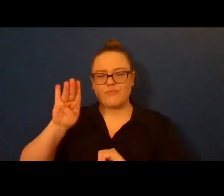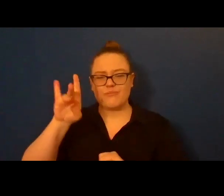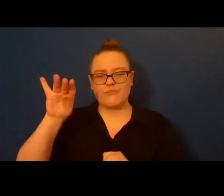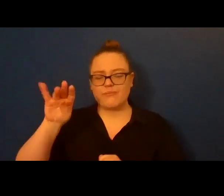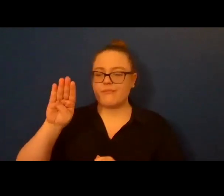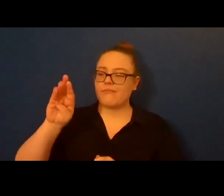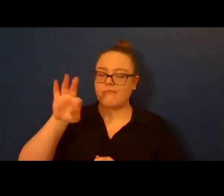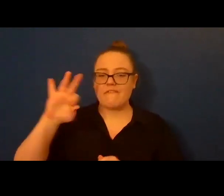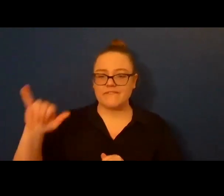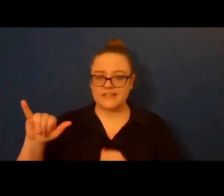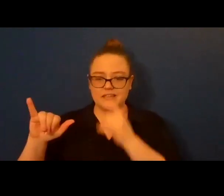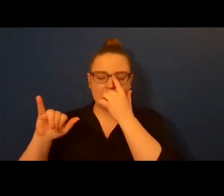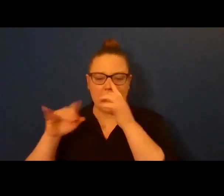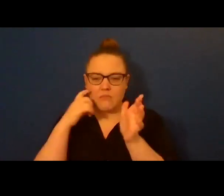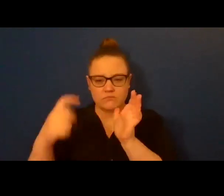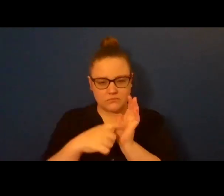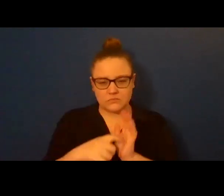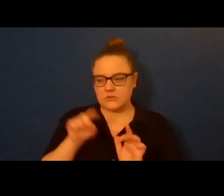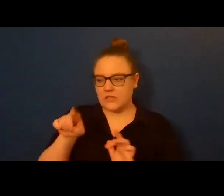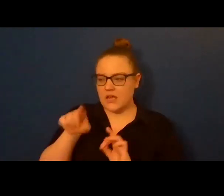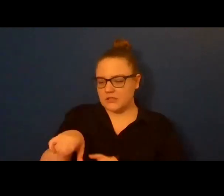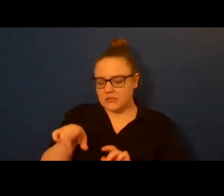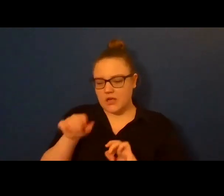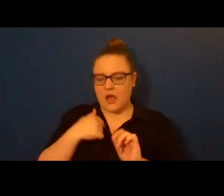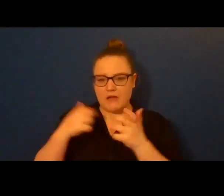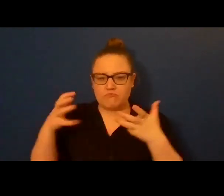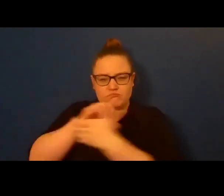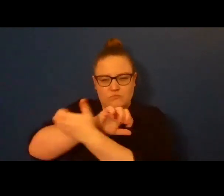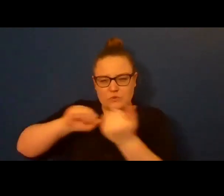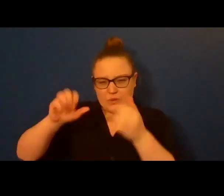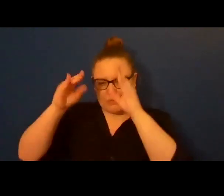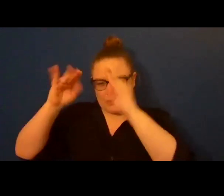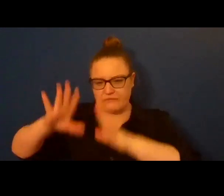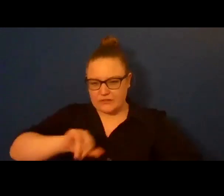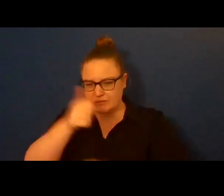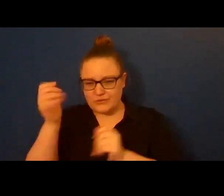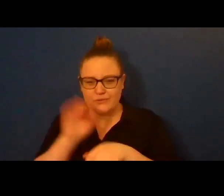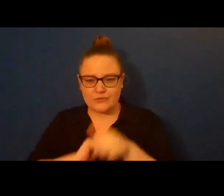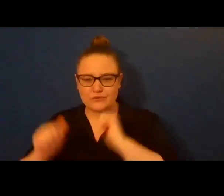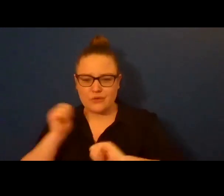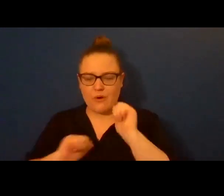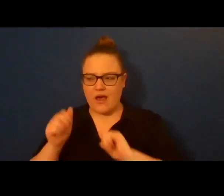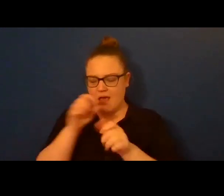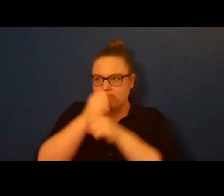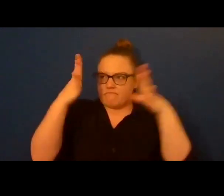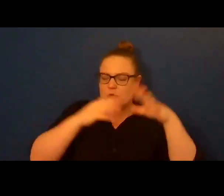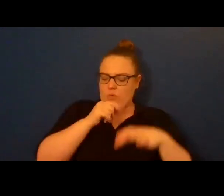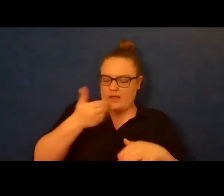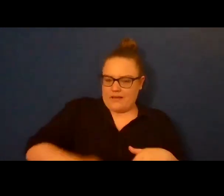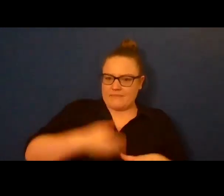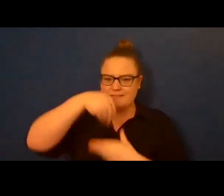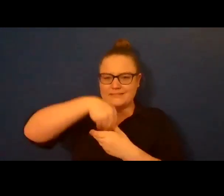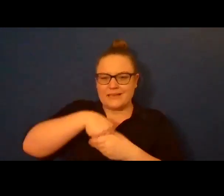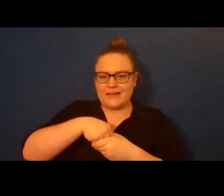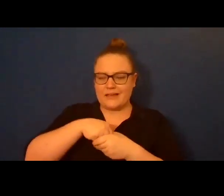I'm a woman in America in 2018. My imagination is a dangerous place. In an interview about her book,